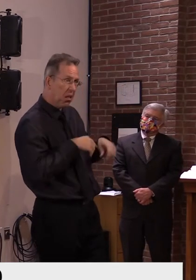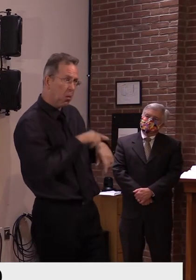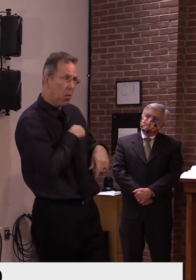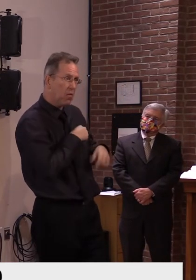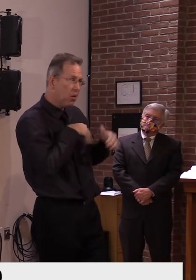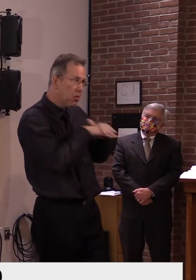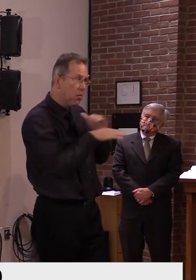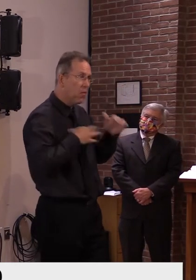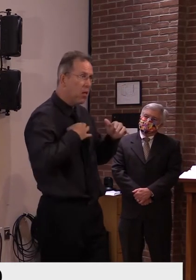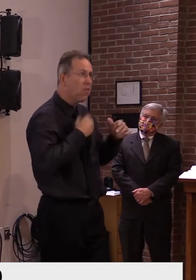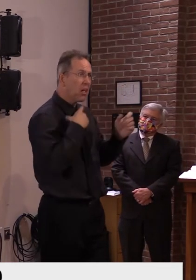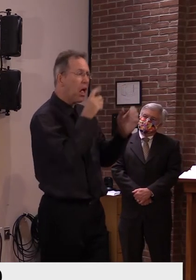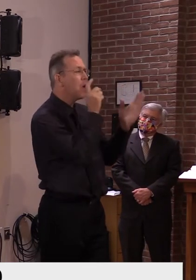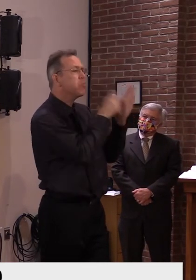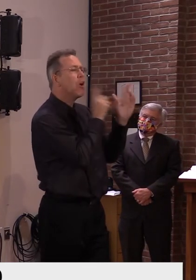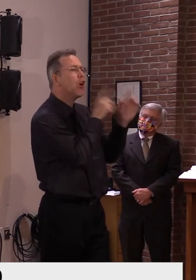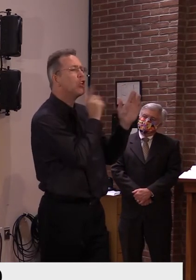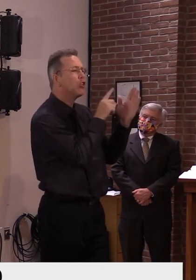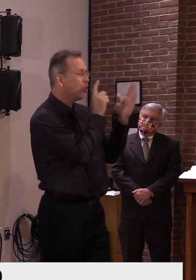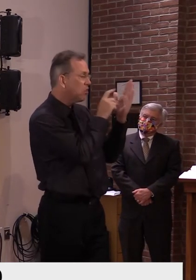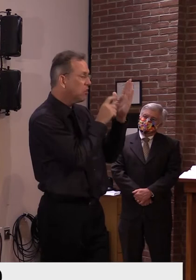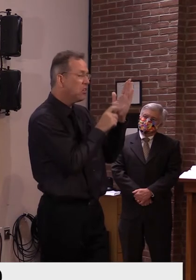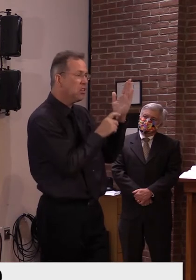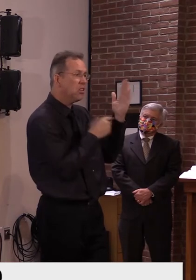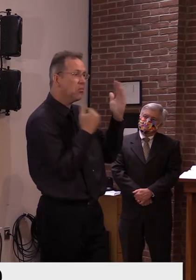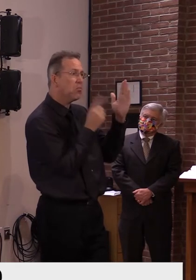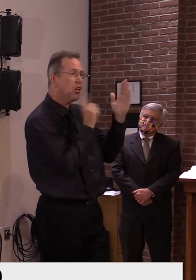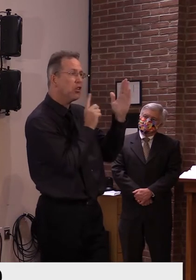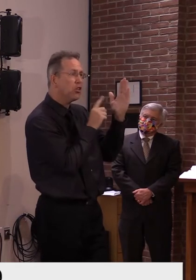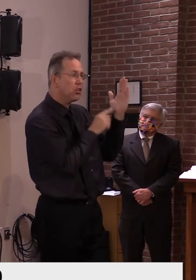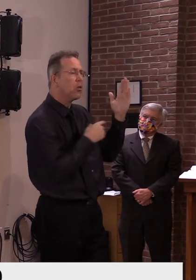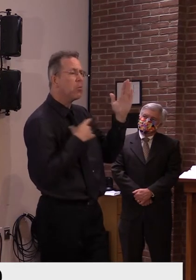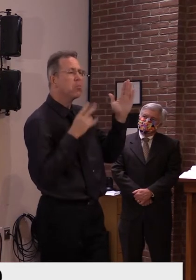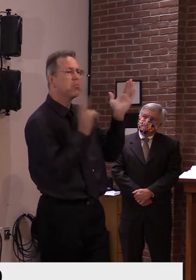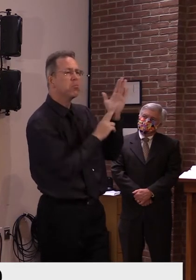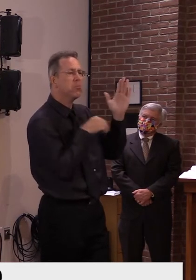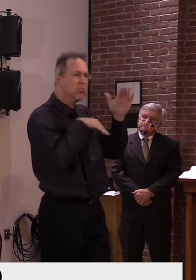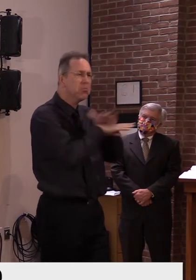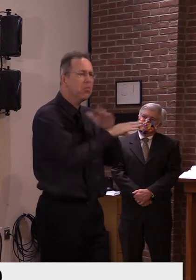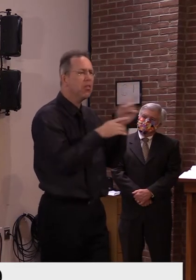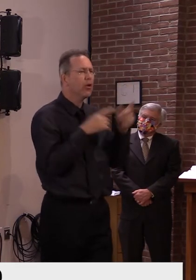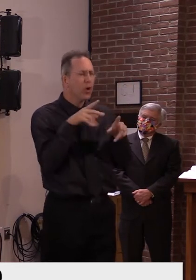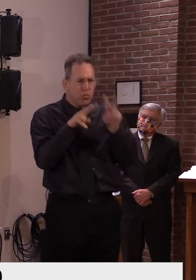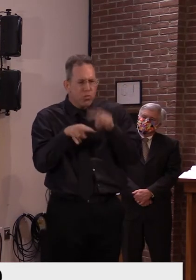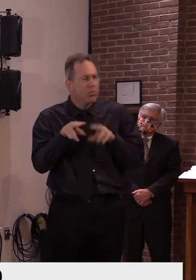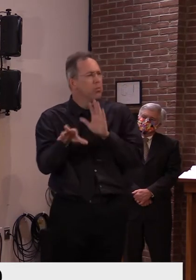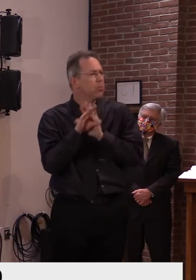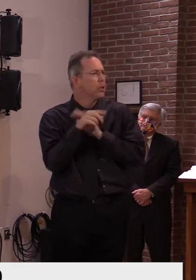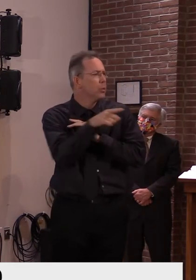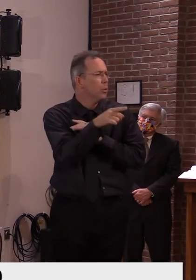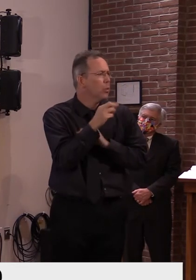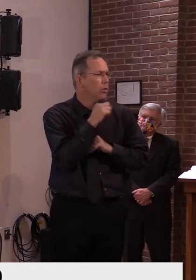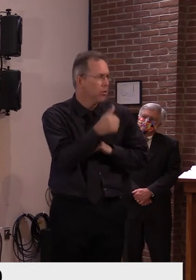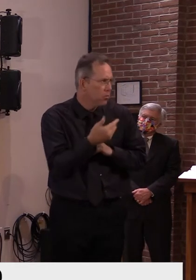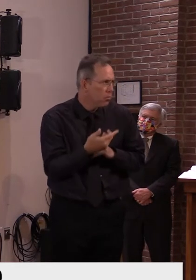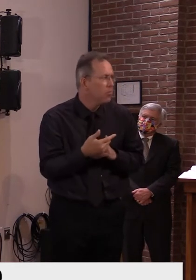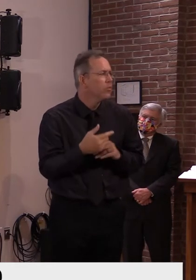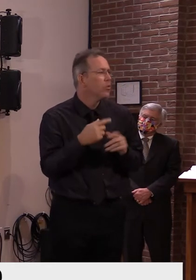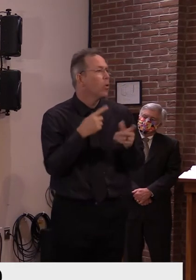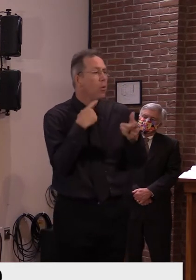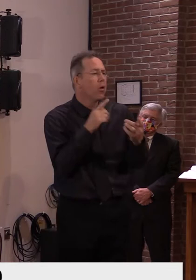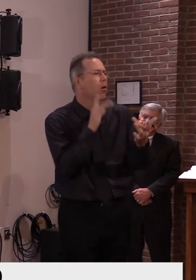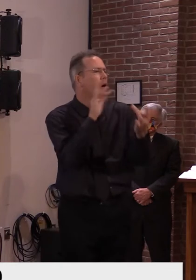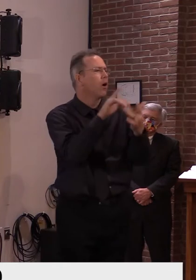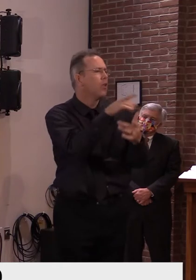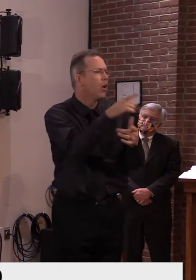the best thing to do is start with that. And if you're eligible, then the staff team, the study team will actually call you back. So that's probably the best place to start.